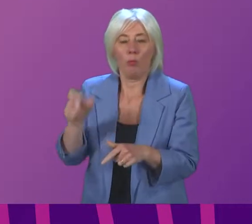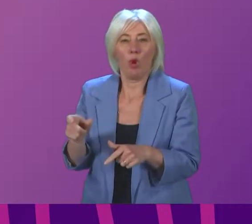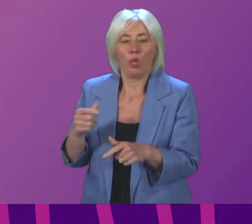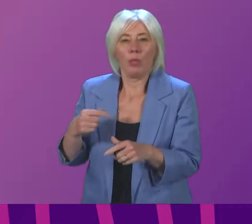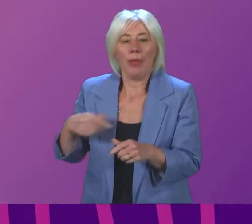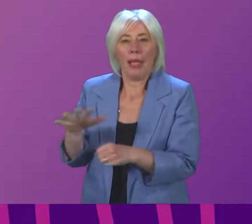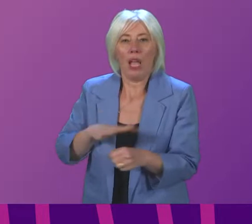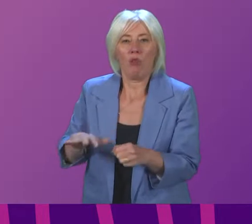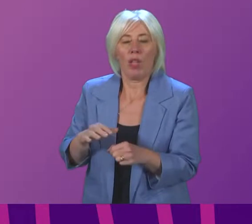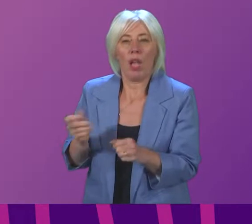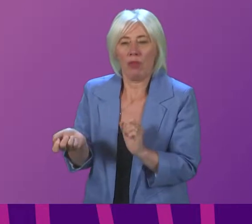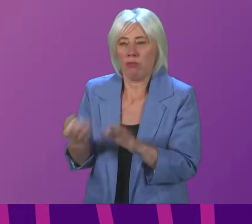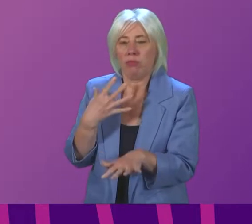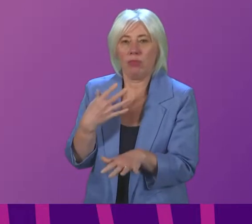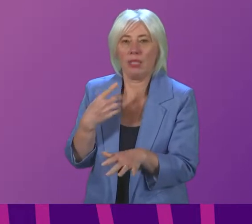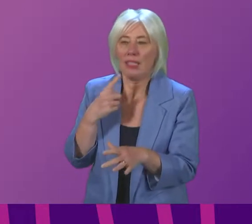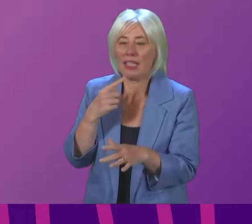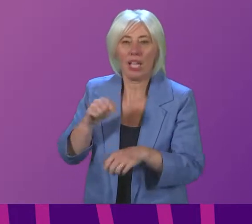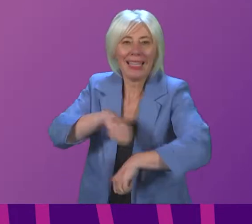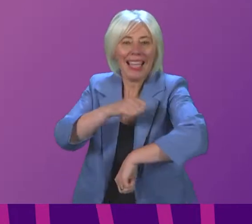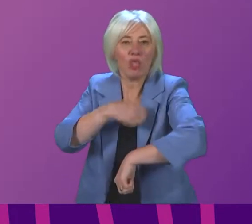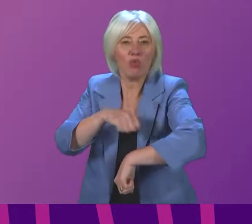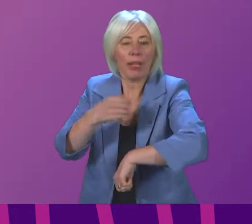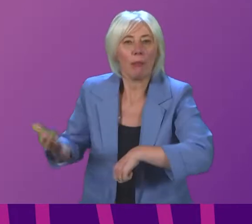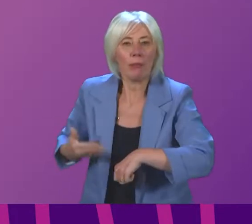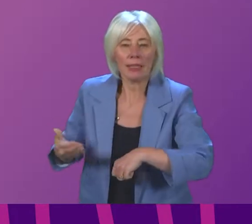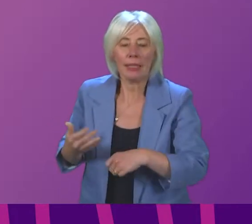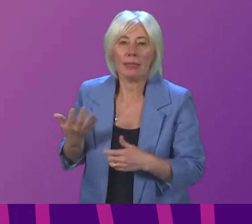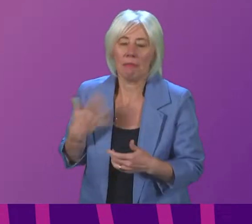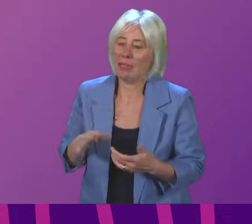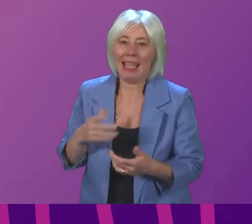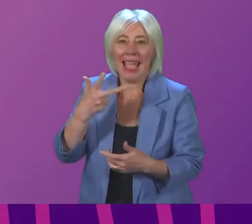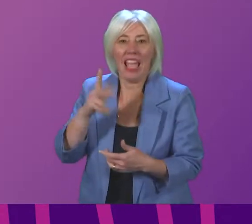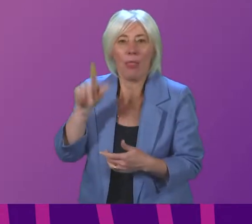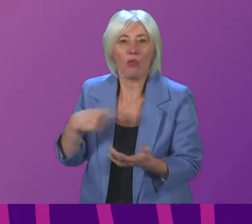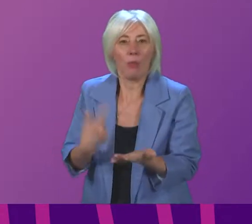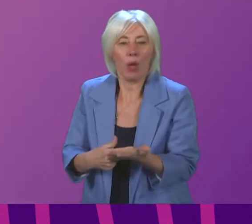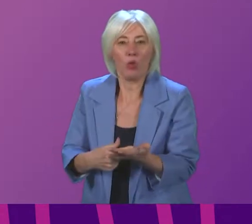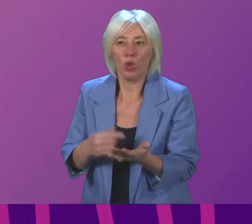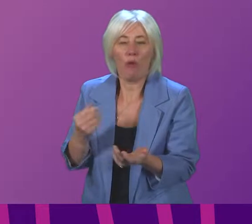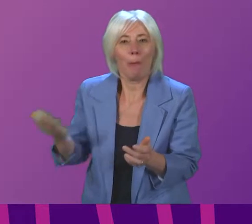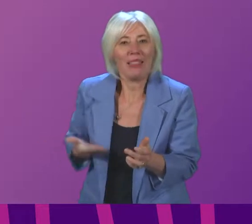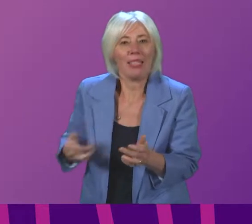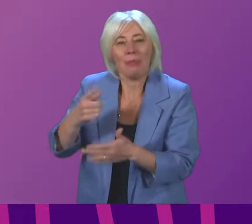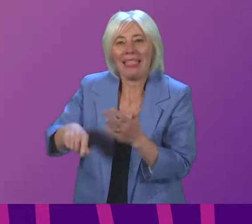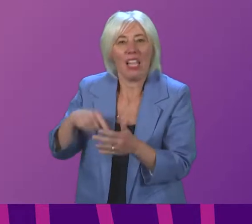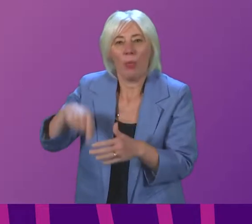Lothian sent me this message here we go again £8,000 of cancellations this morning just as we getting back on our feet Presiding officer